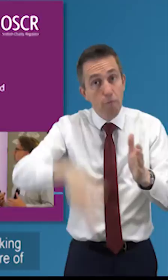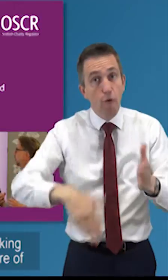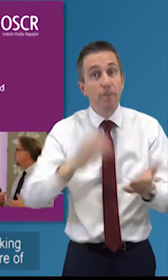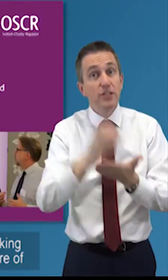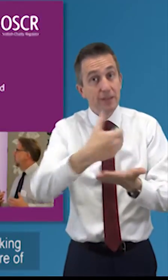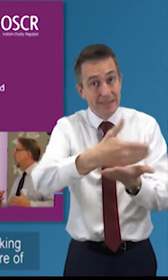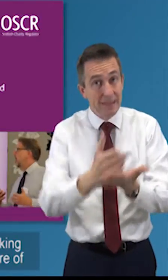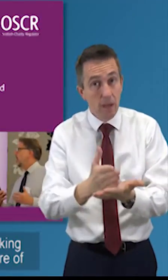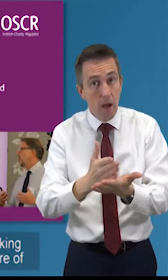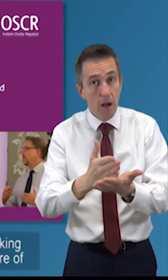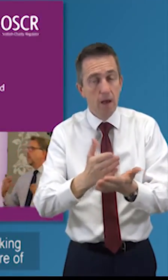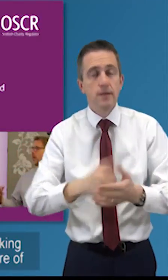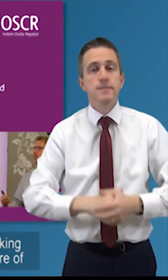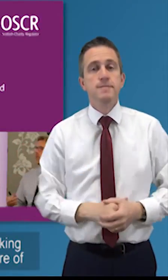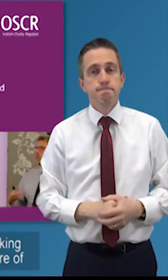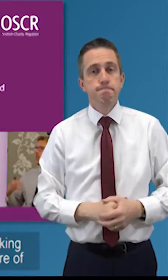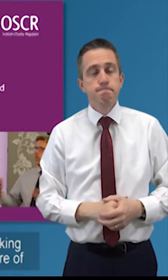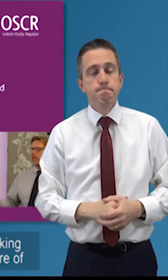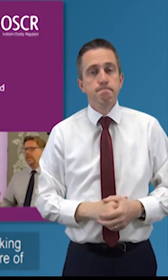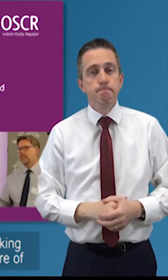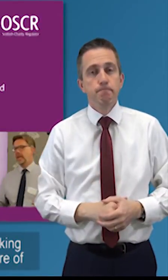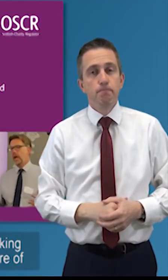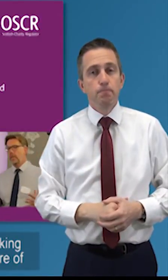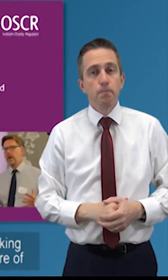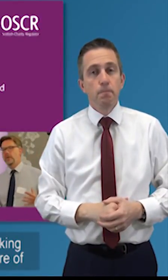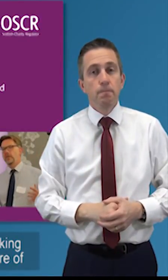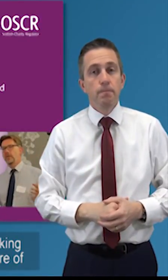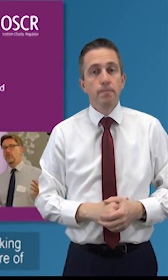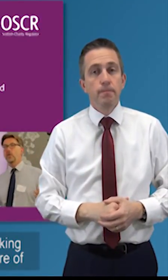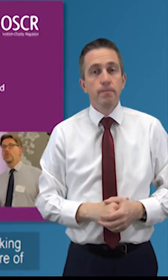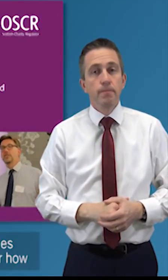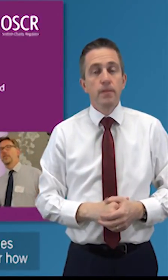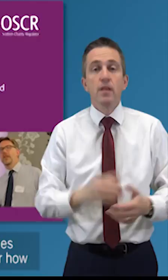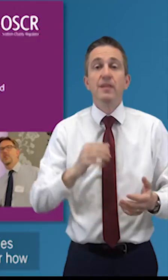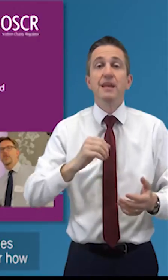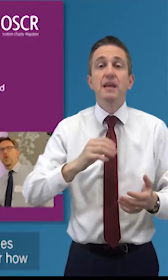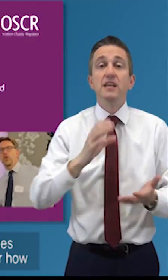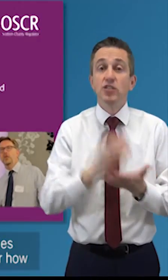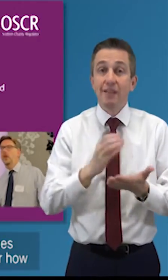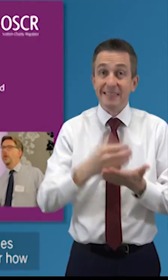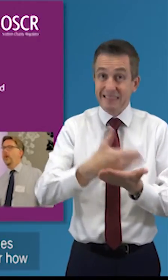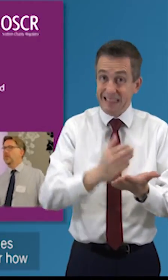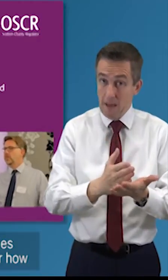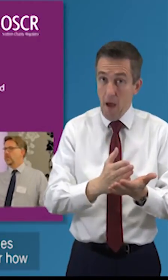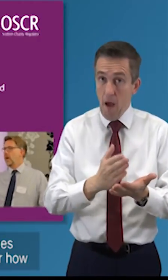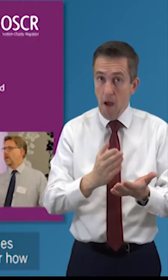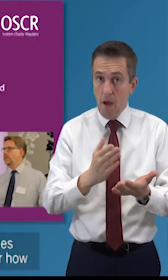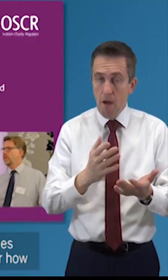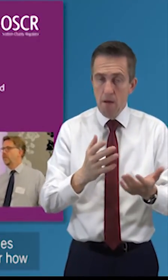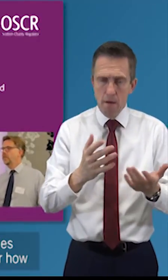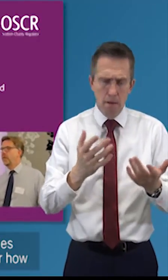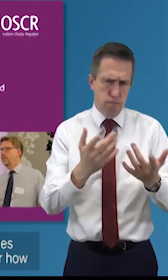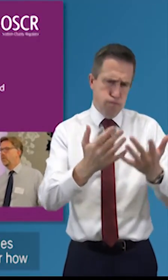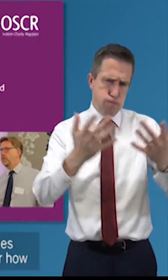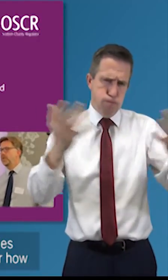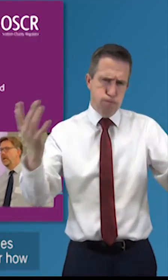what it does thinking about what maureen had to say about the structure of the sector in scotland about the size